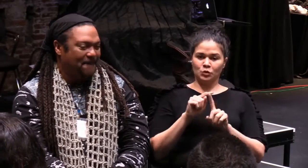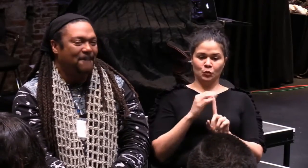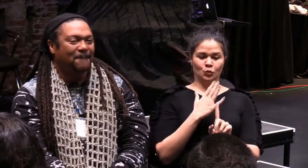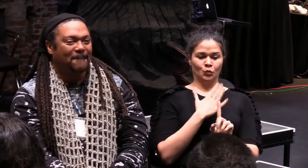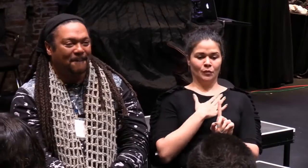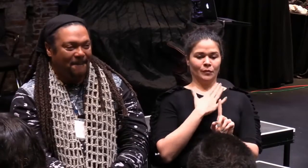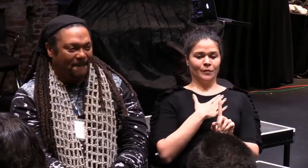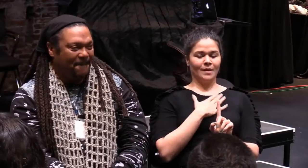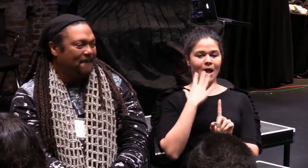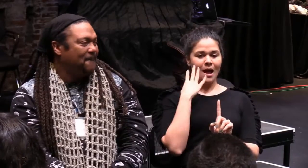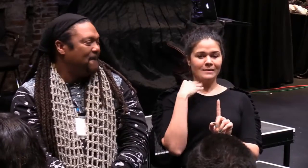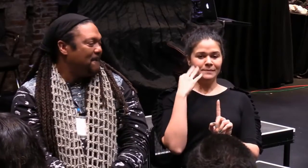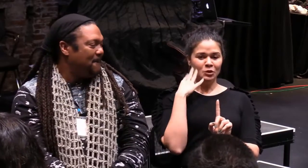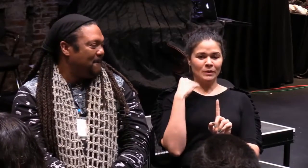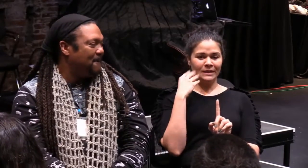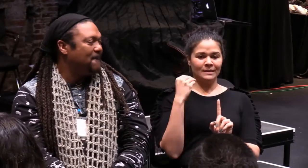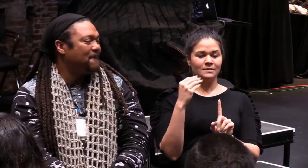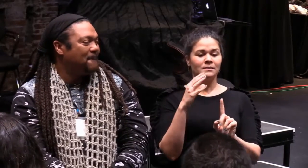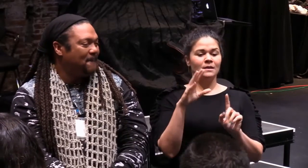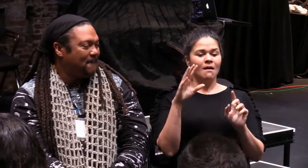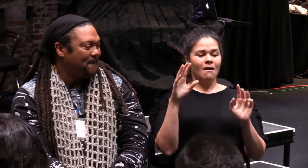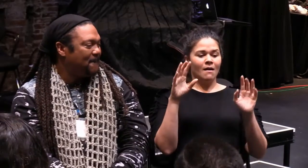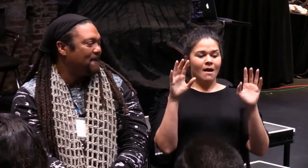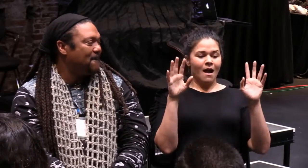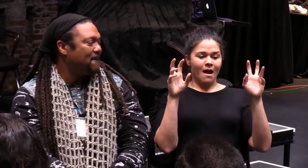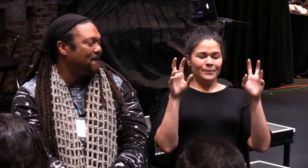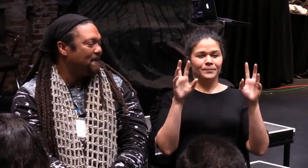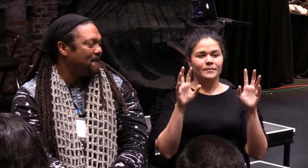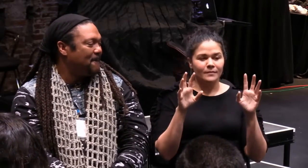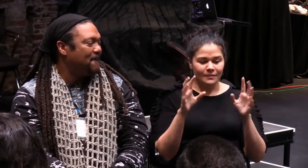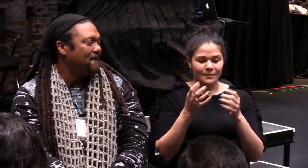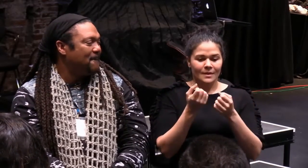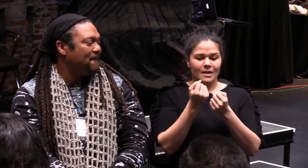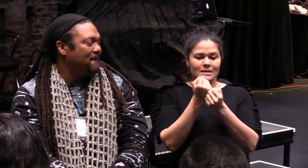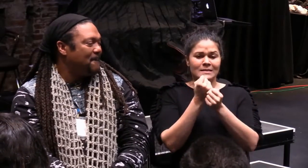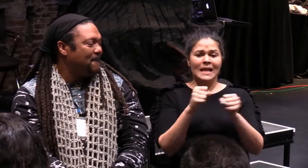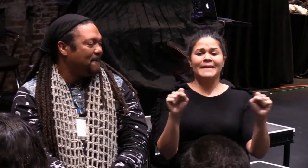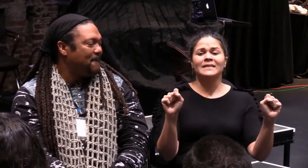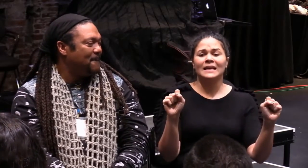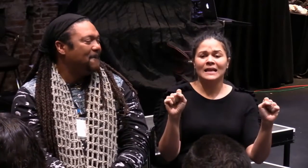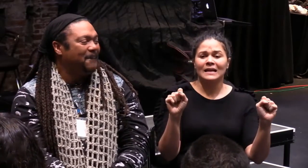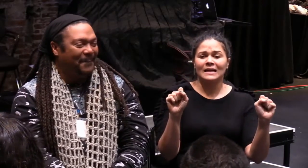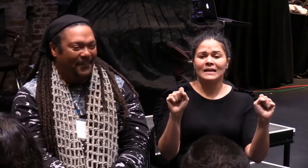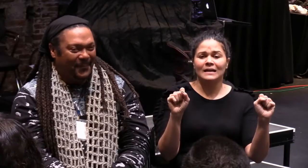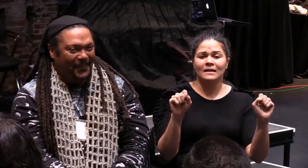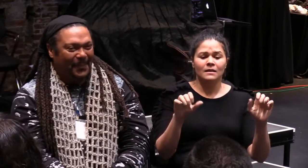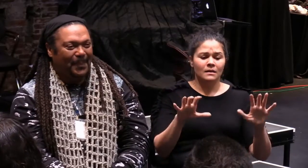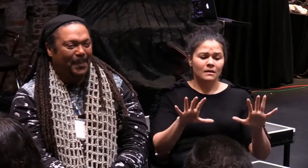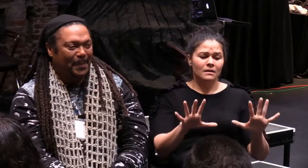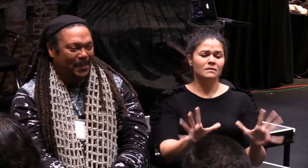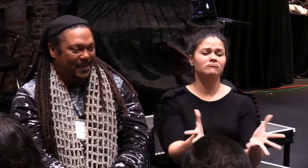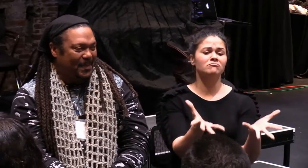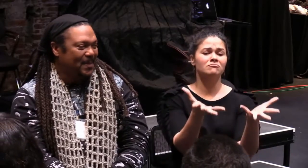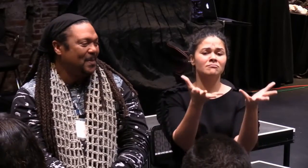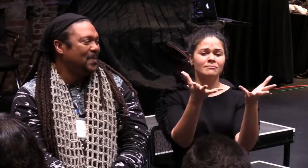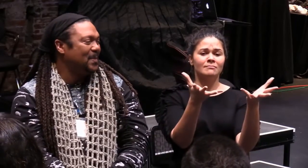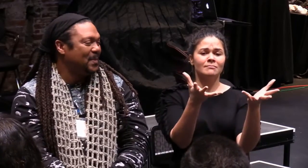perception of a community that is different. Not one that they're familiar with. And